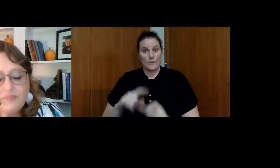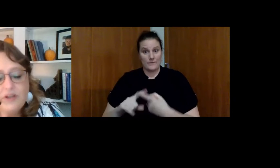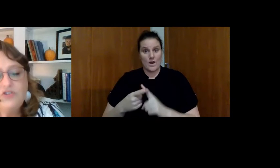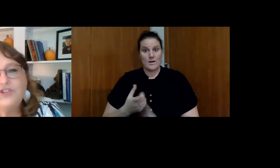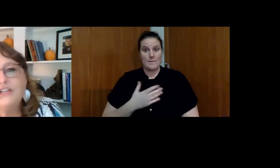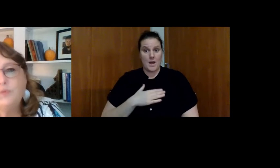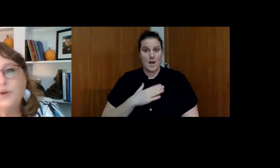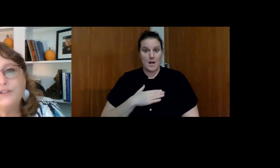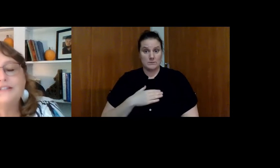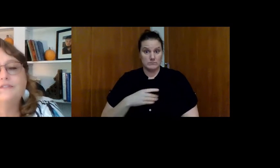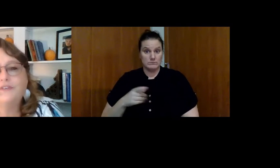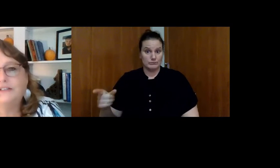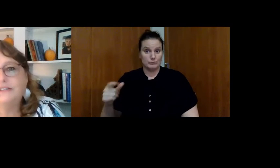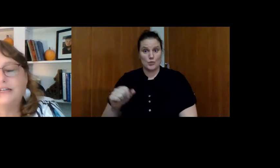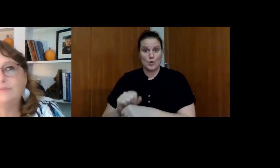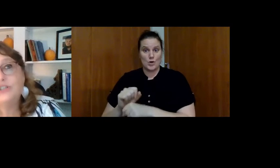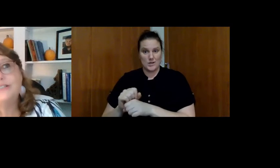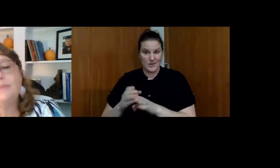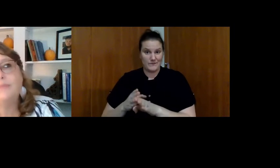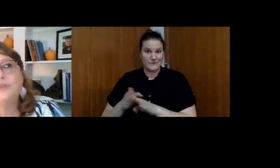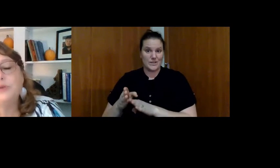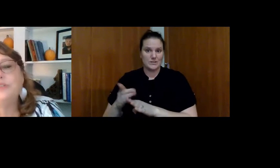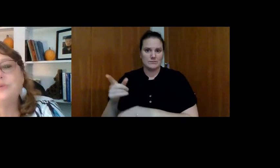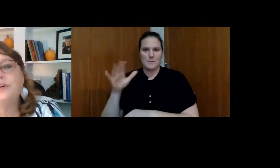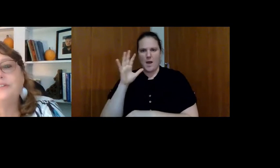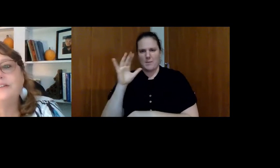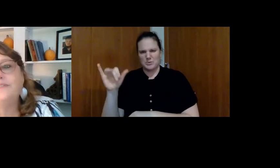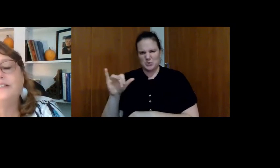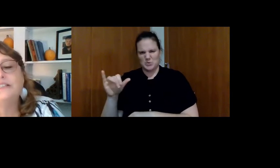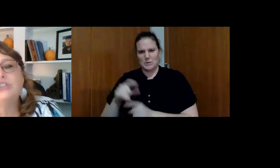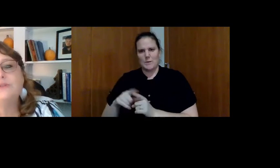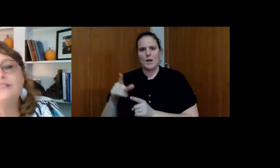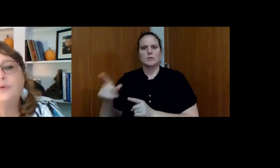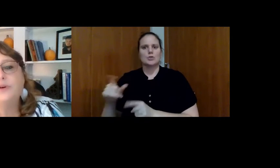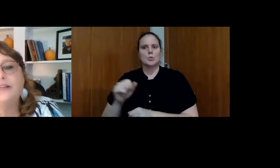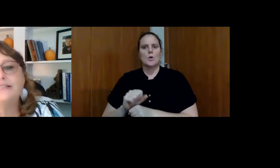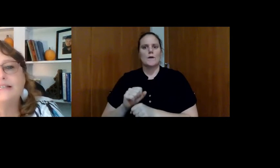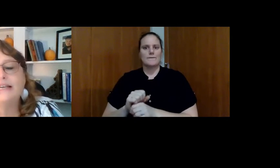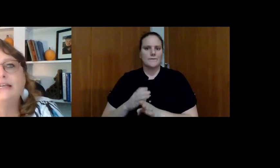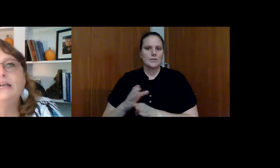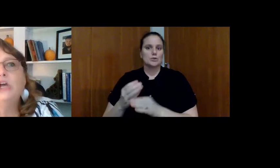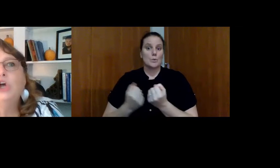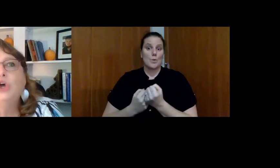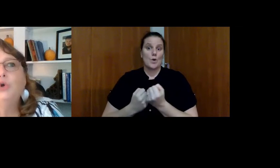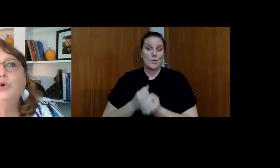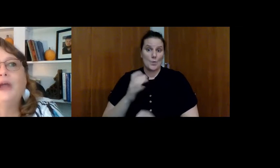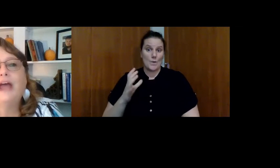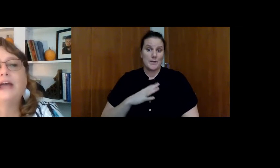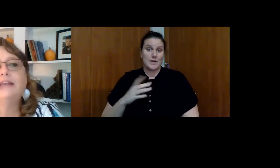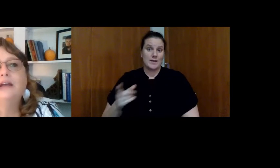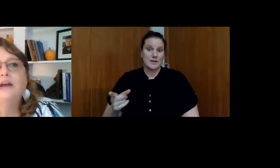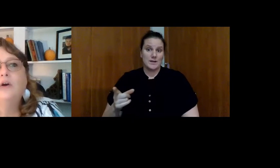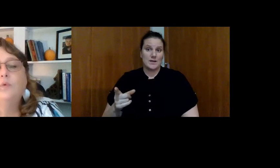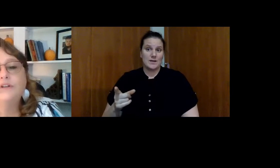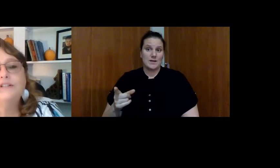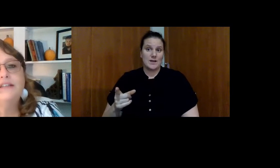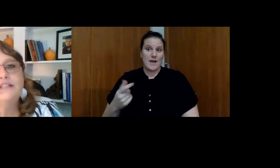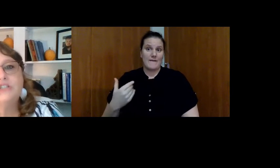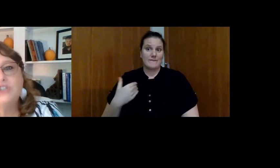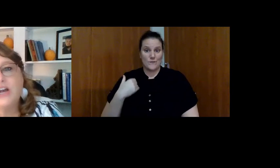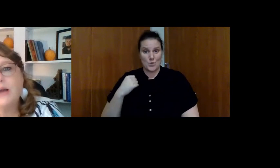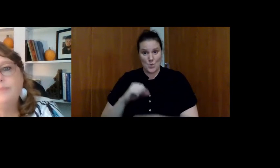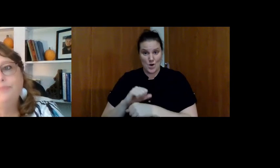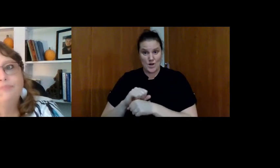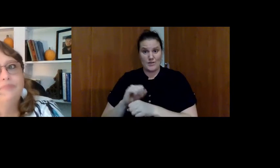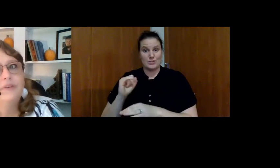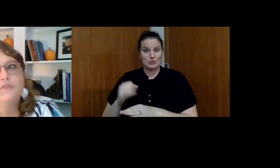she worked in the field. She's mom too, but she worked in the field and she was supporting this lady who had worked at